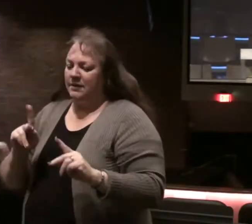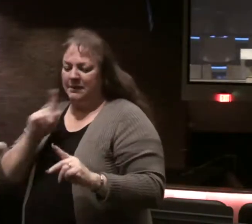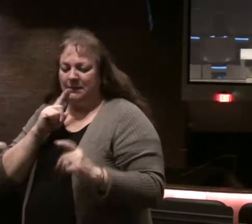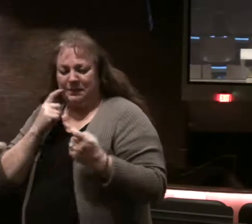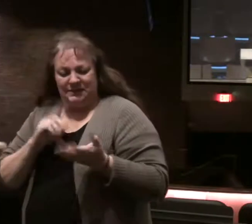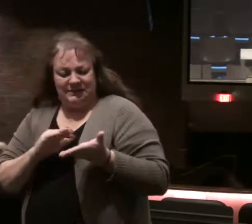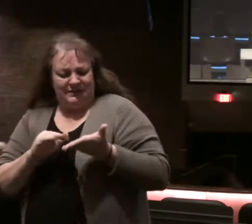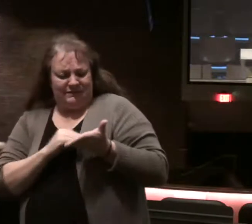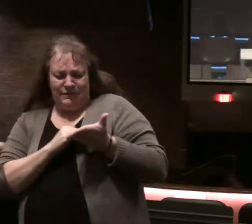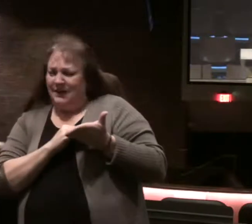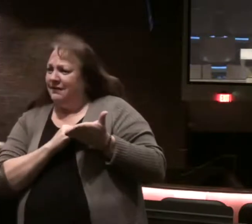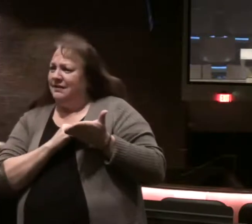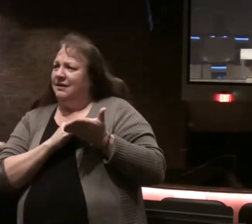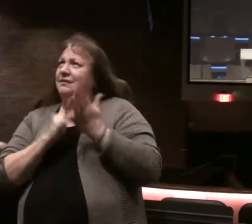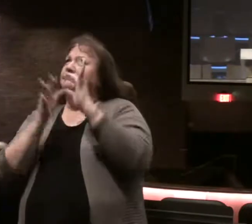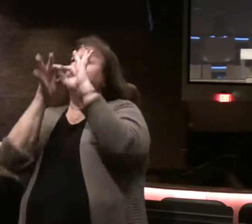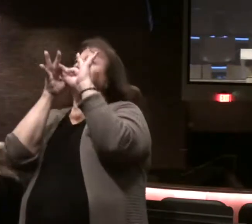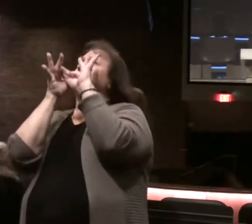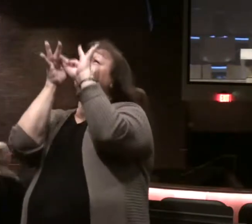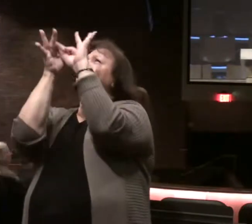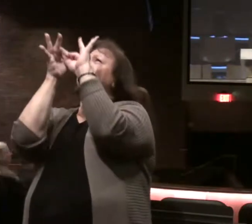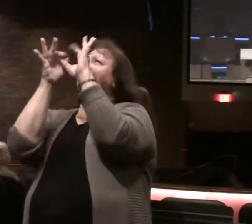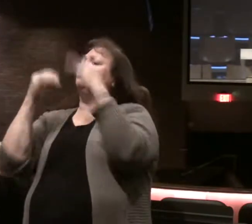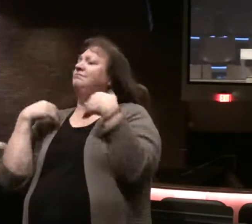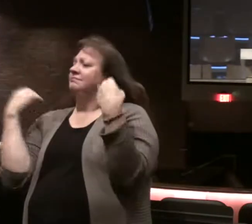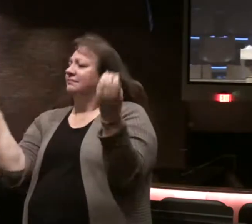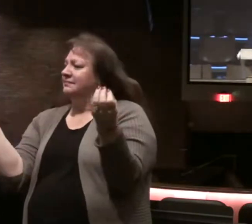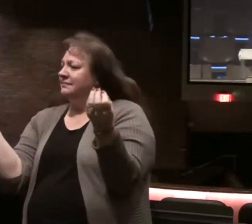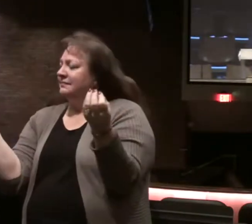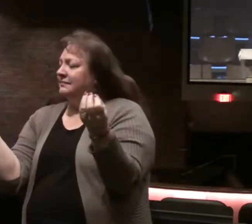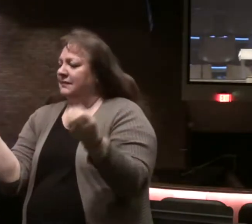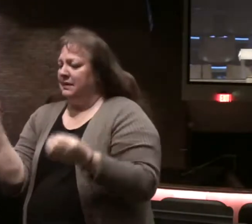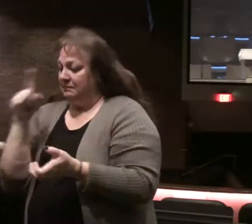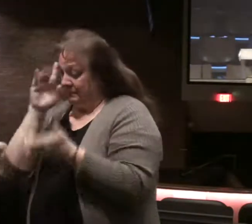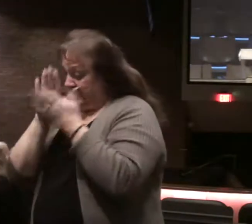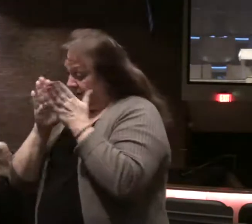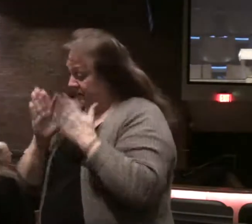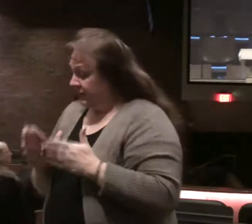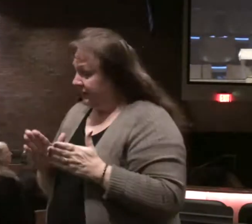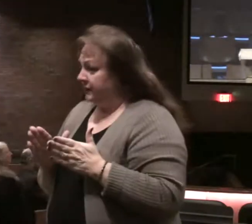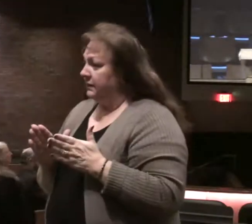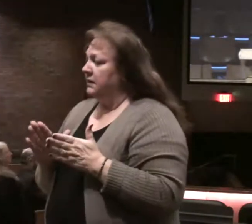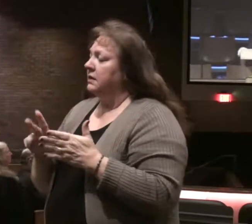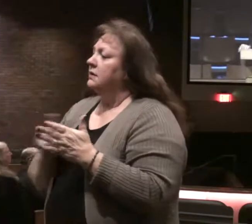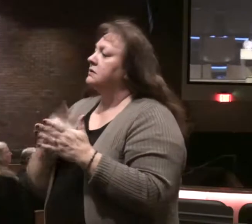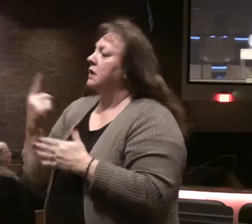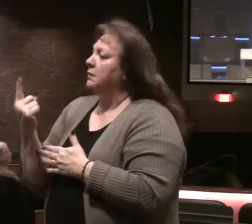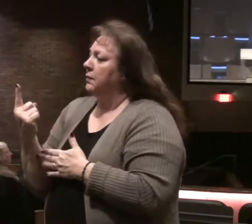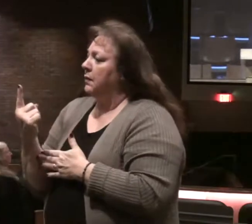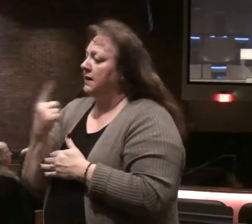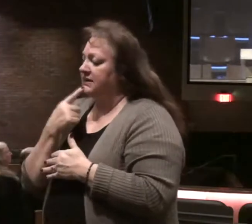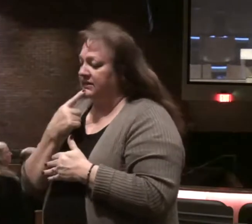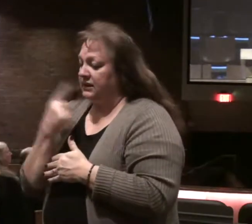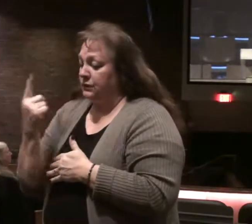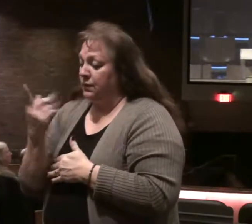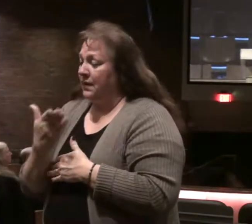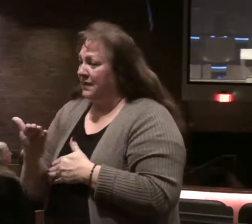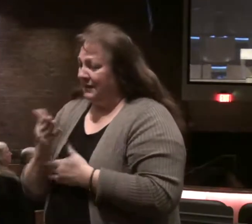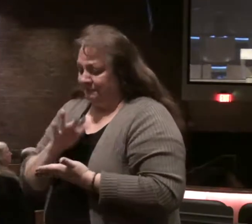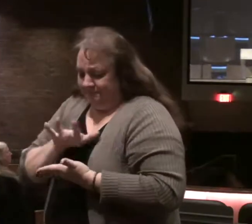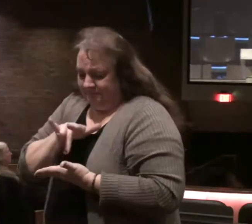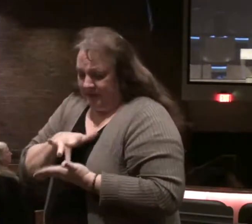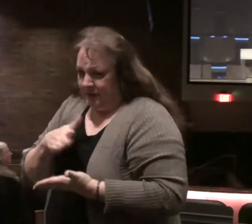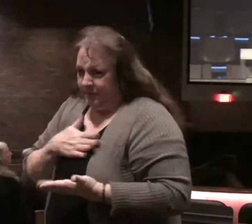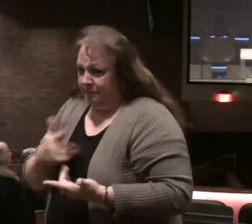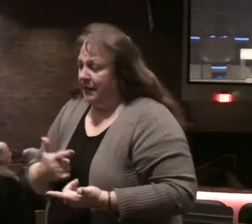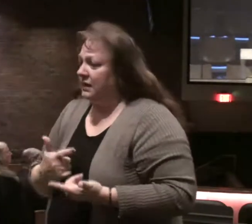their sins forgiven and come into a relationship with the living God. And then for the believer, what Psalm 1 is telling us is one of the things that needs to get the core of